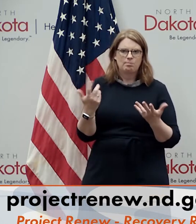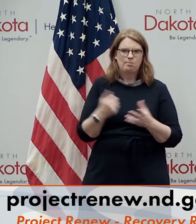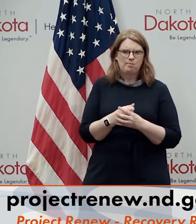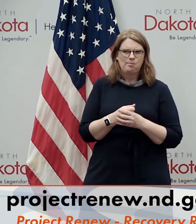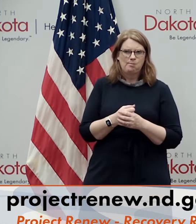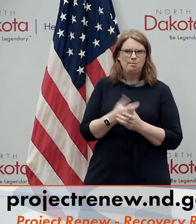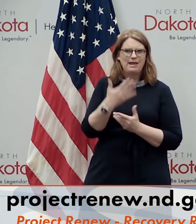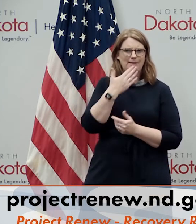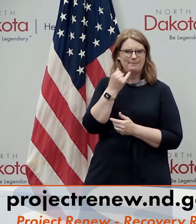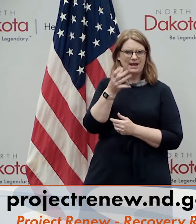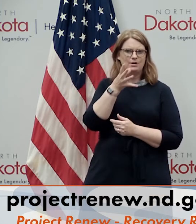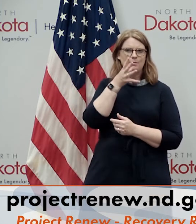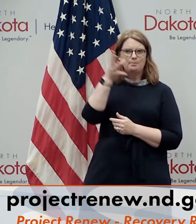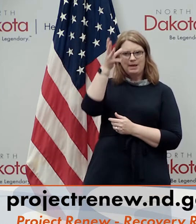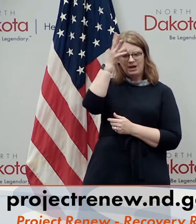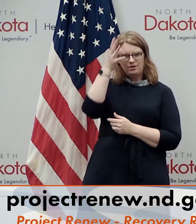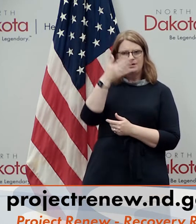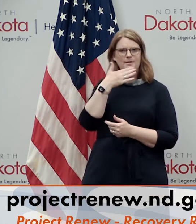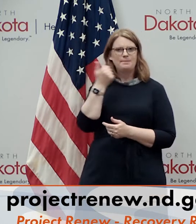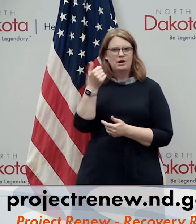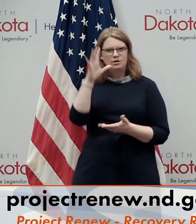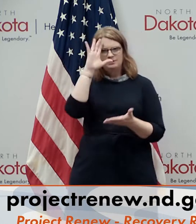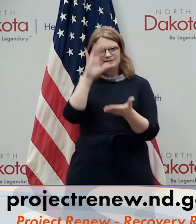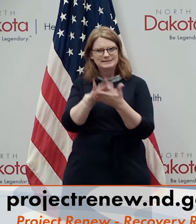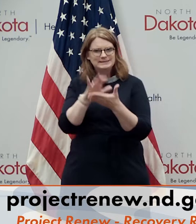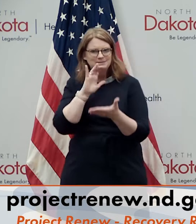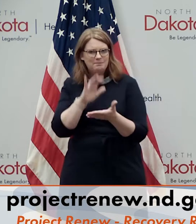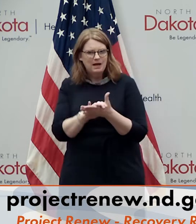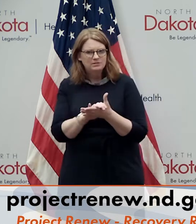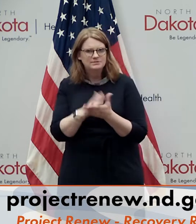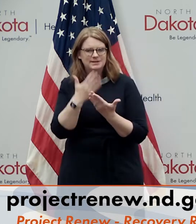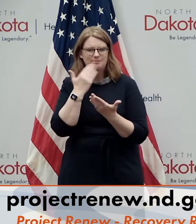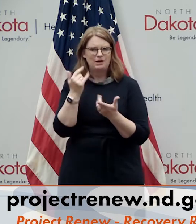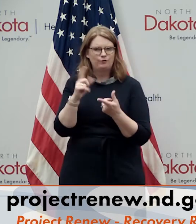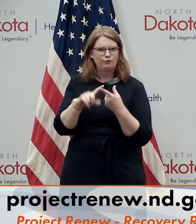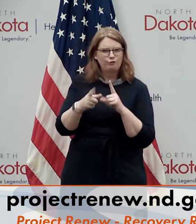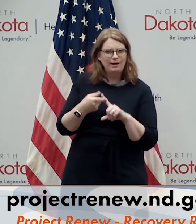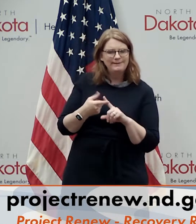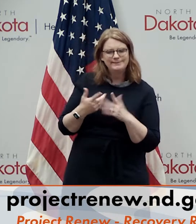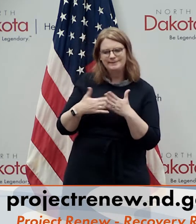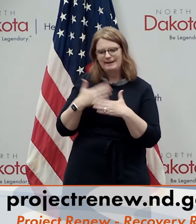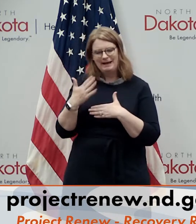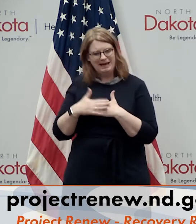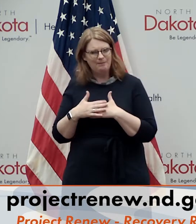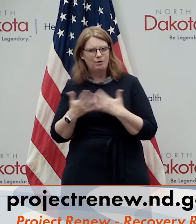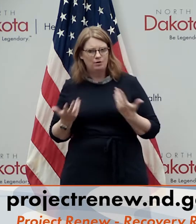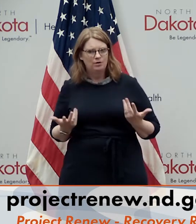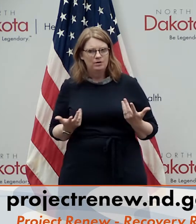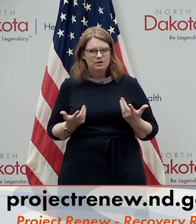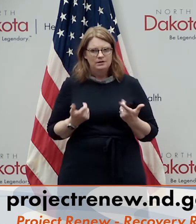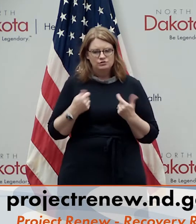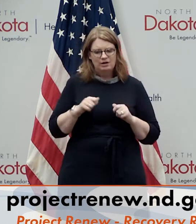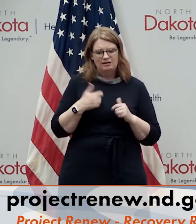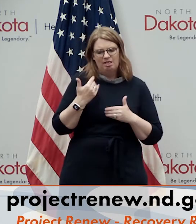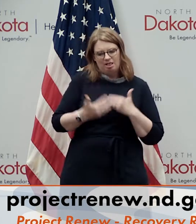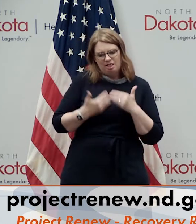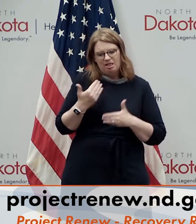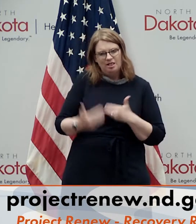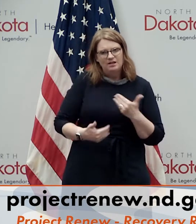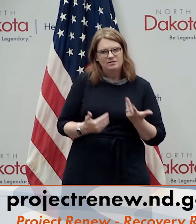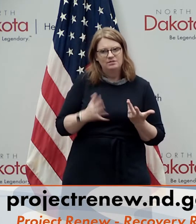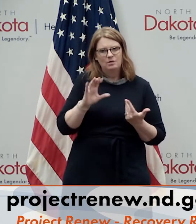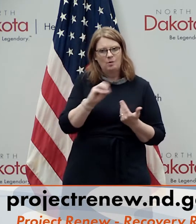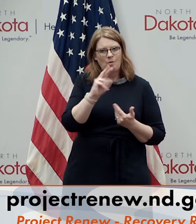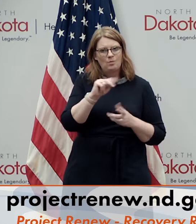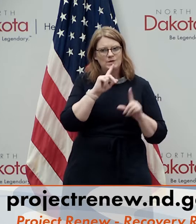a better parent a better spouse a better friend a better neighbor as you work through your own response and recovery uh